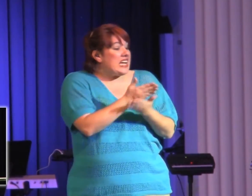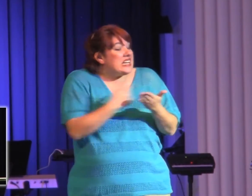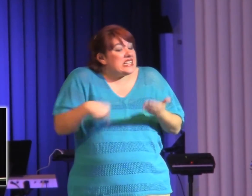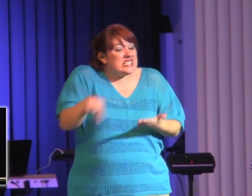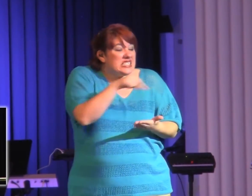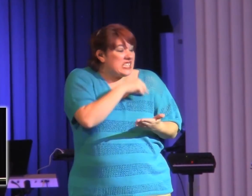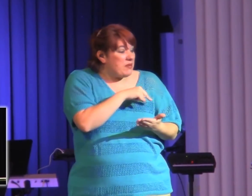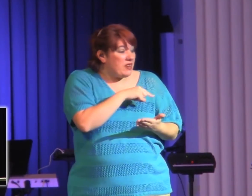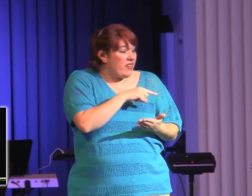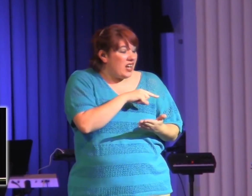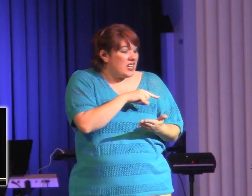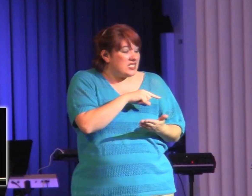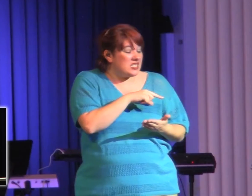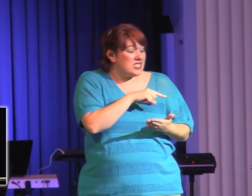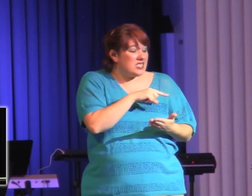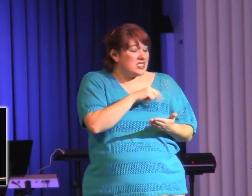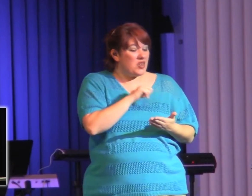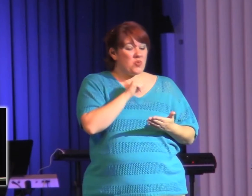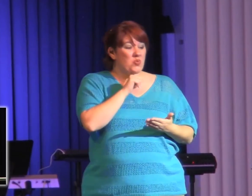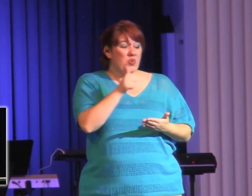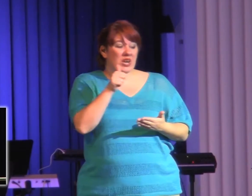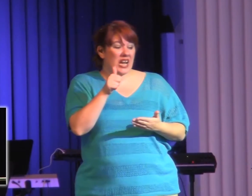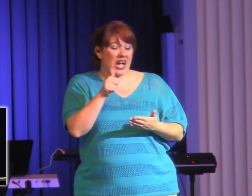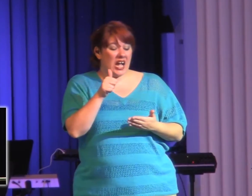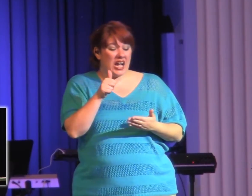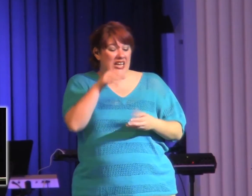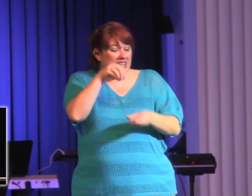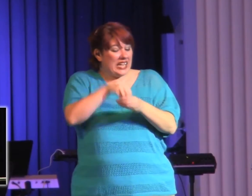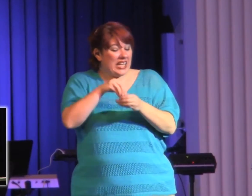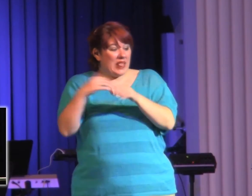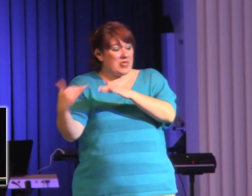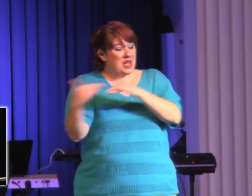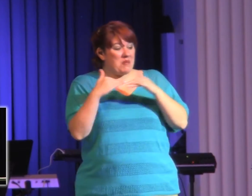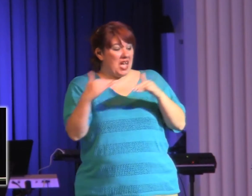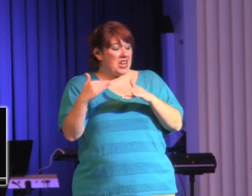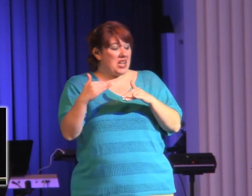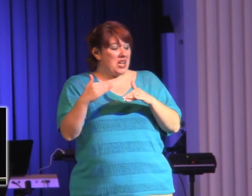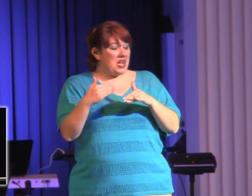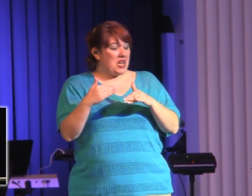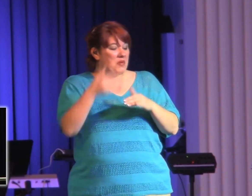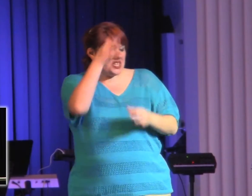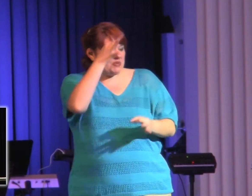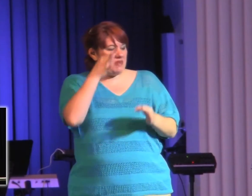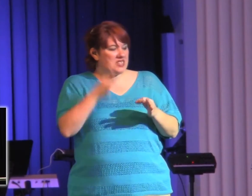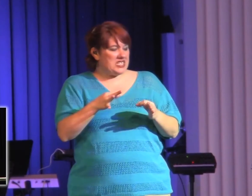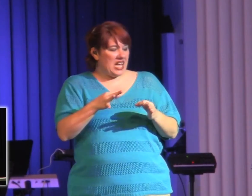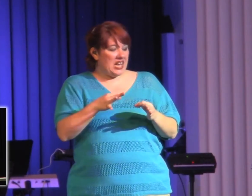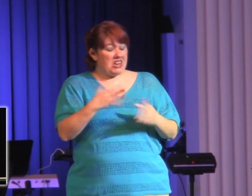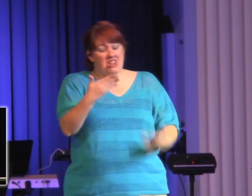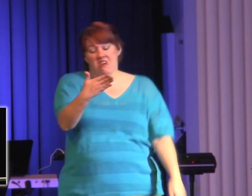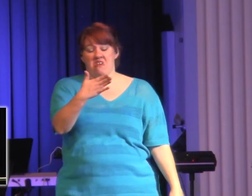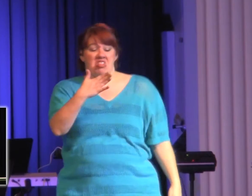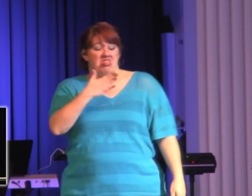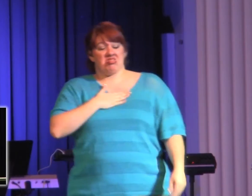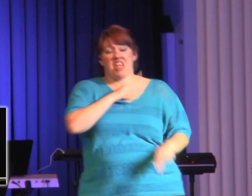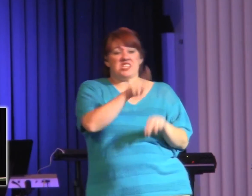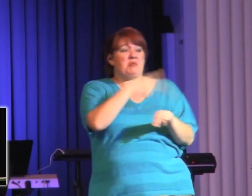given up on something. That's just the way I am. I always cuss. That's just, oh, excuse my French.